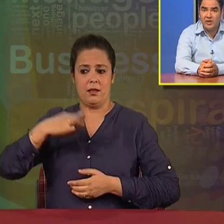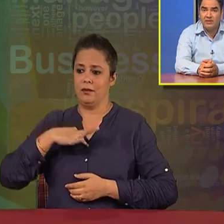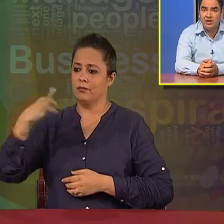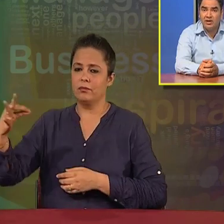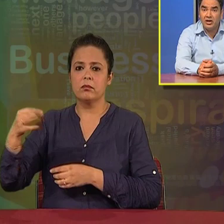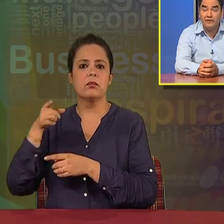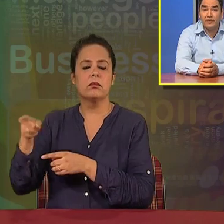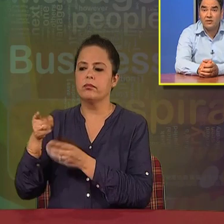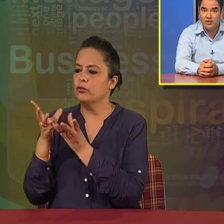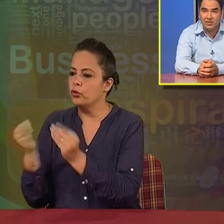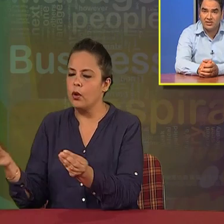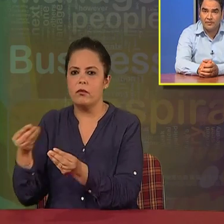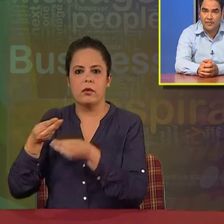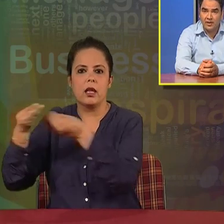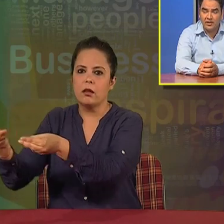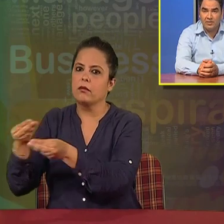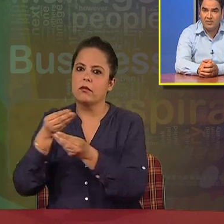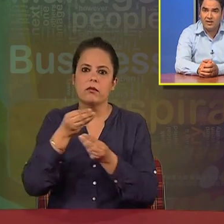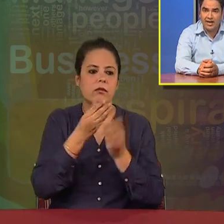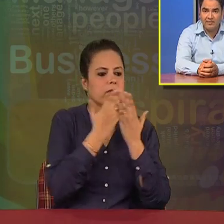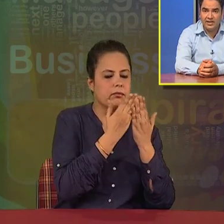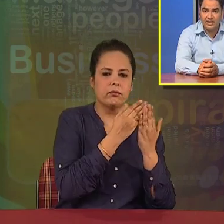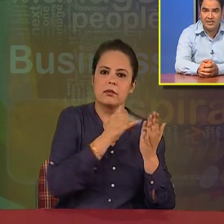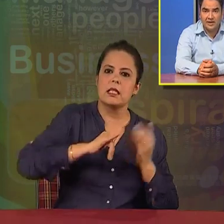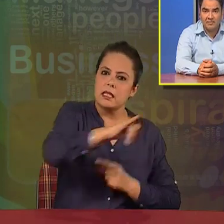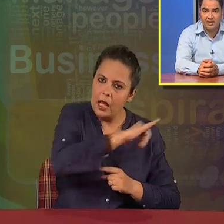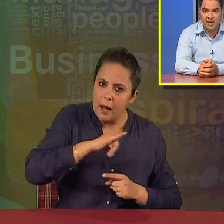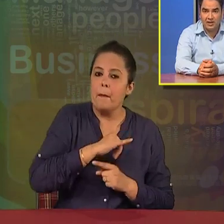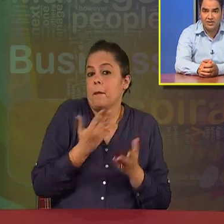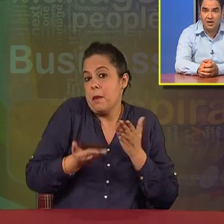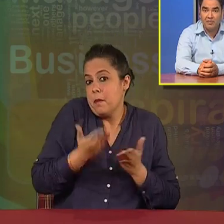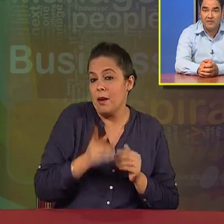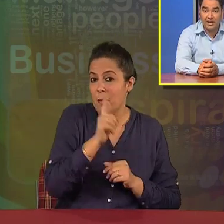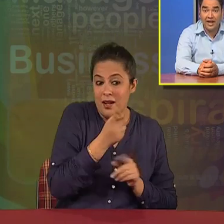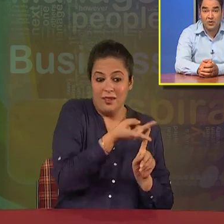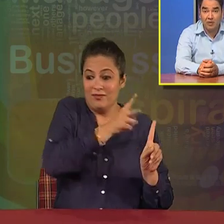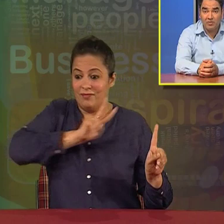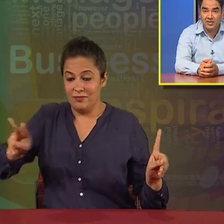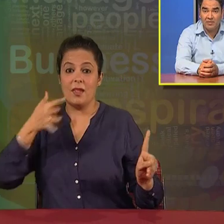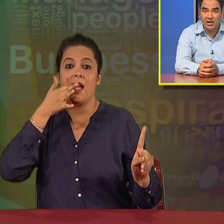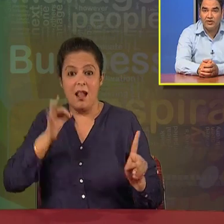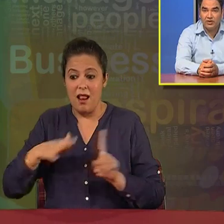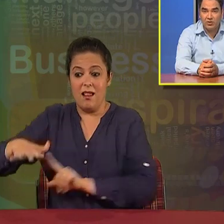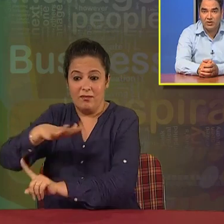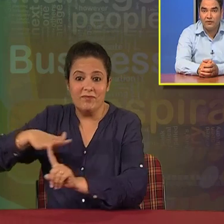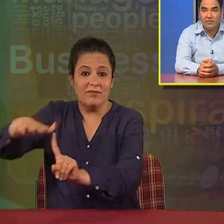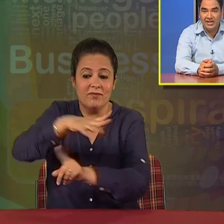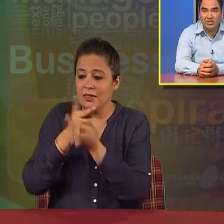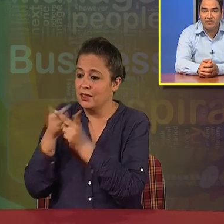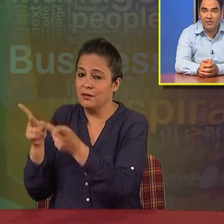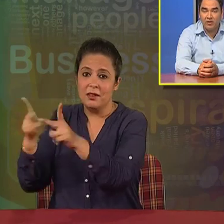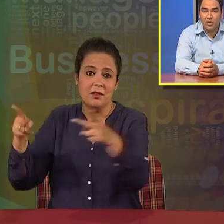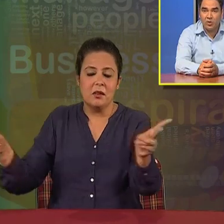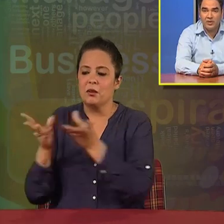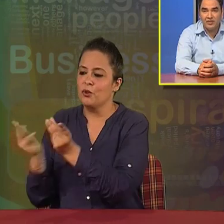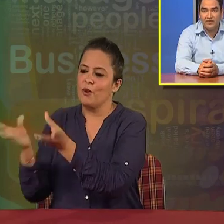they will be giving different solutions. They must have learned everything same in the IIMs, but when actual problem is coming, the solution from each